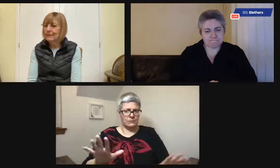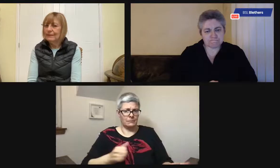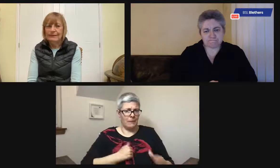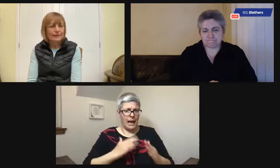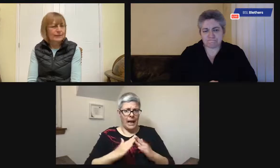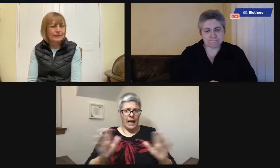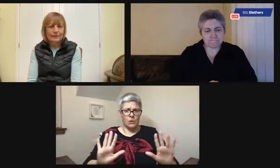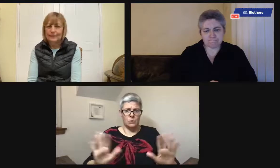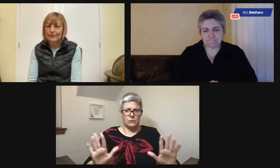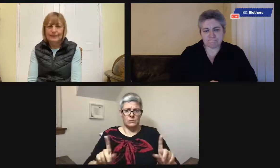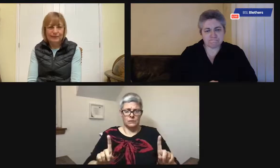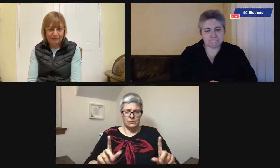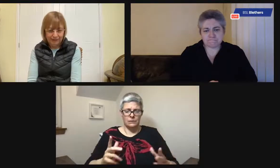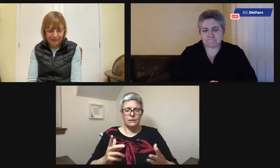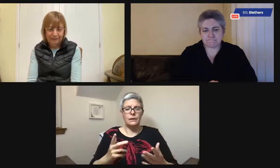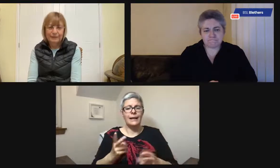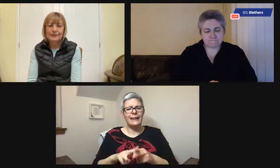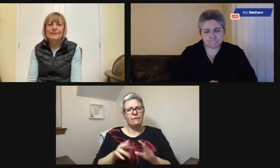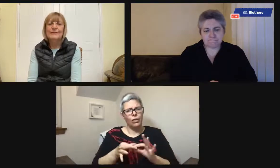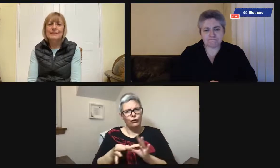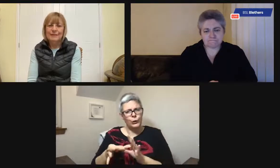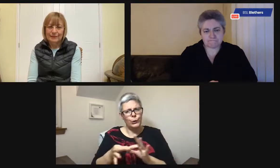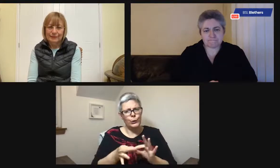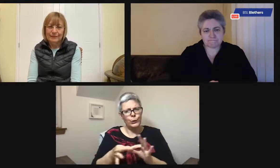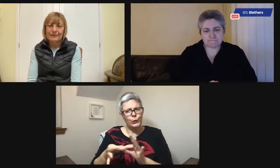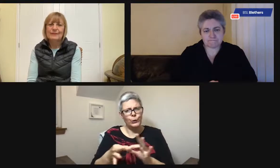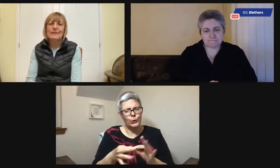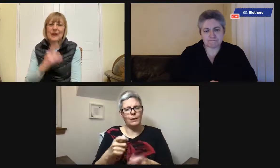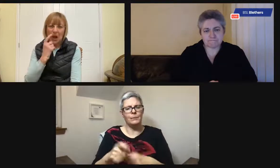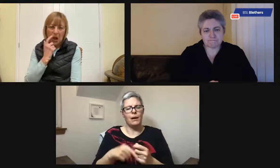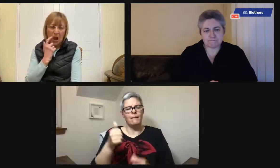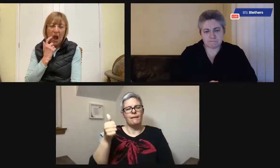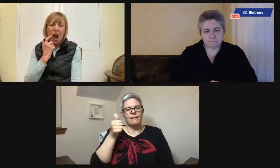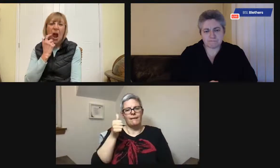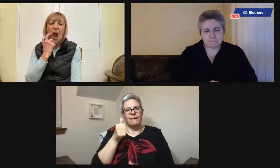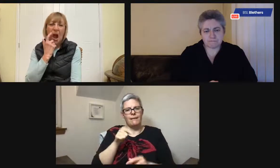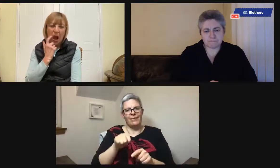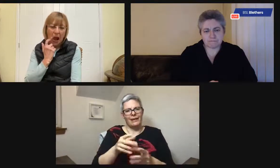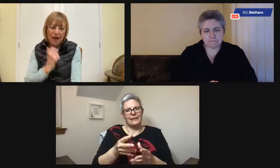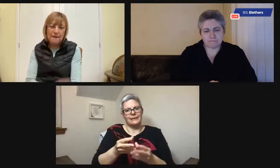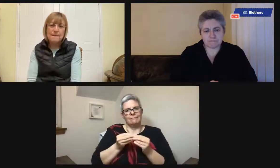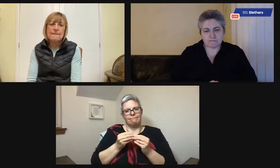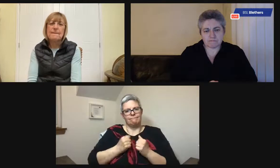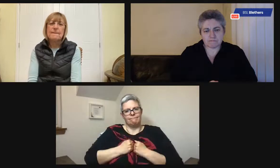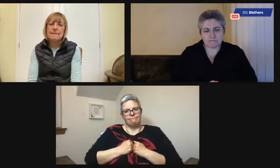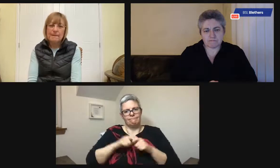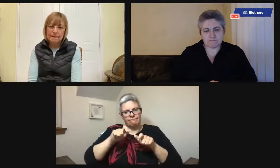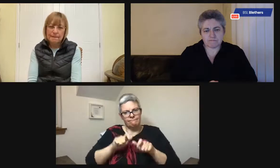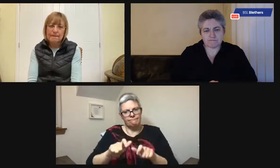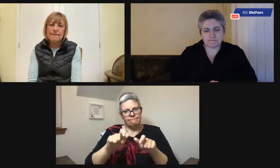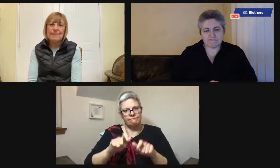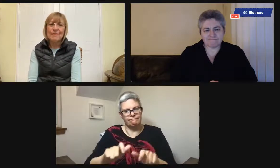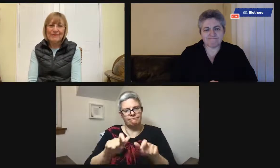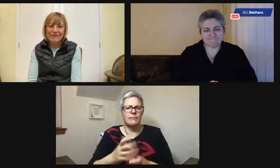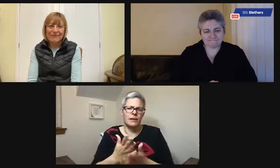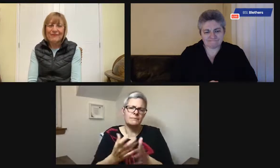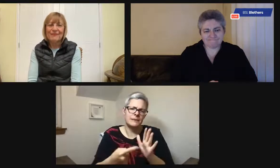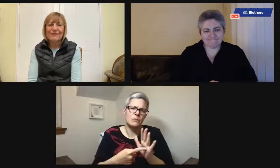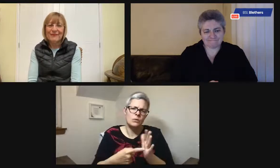you know, if you've got dementia, don't go, OK, we're dealing with dementia. Let's change everything now. Work in conjunction with that person.